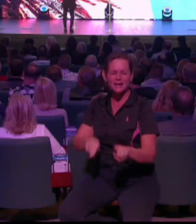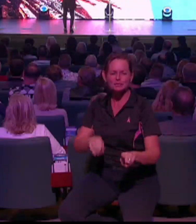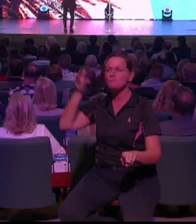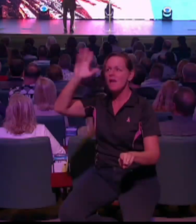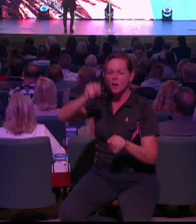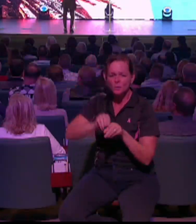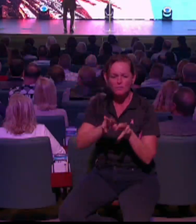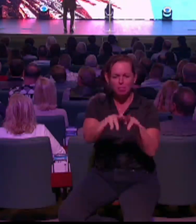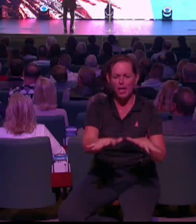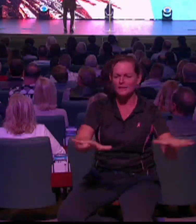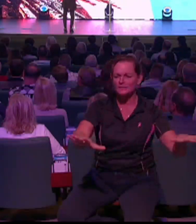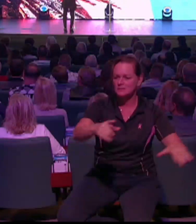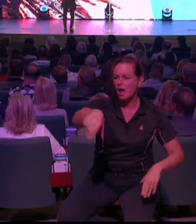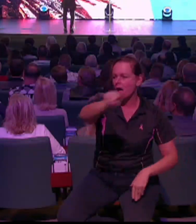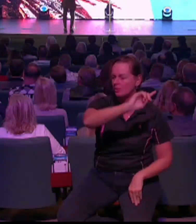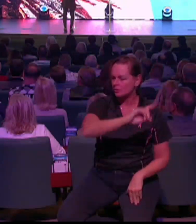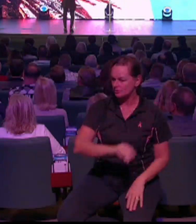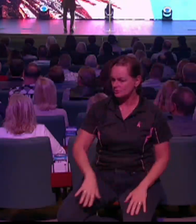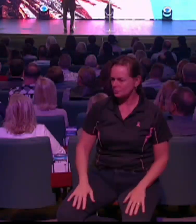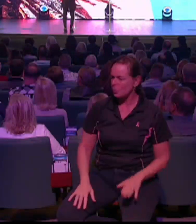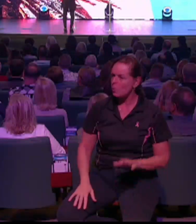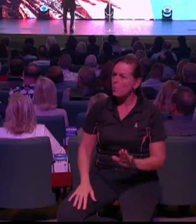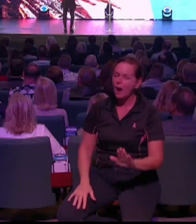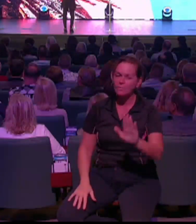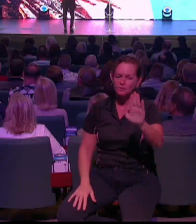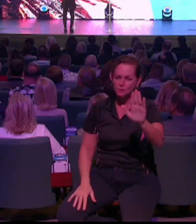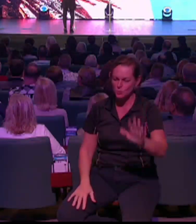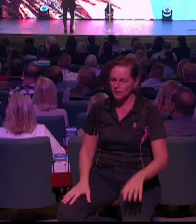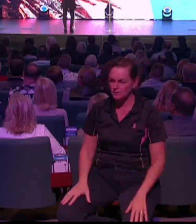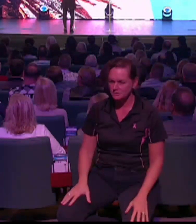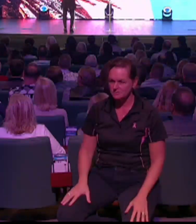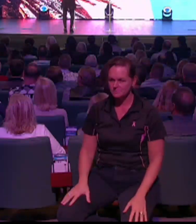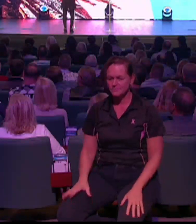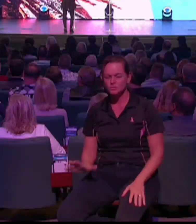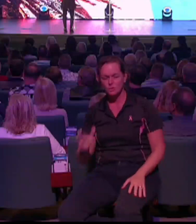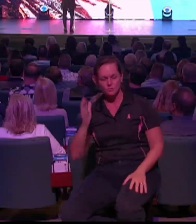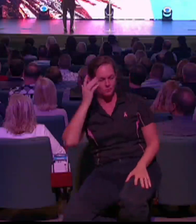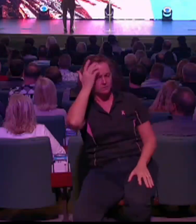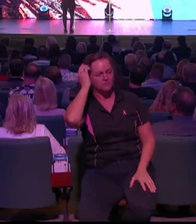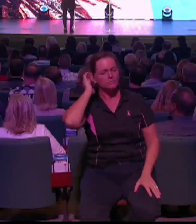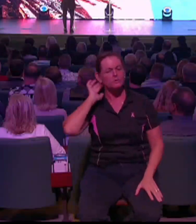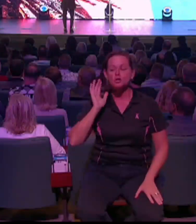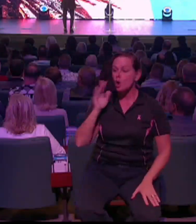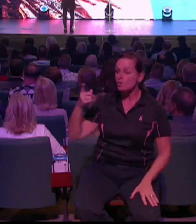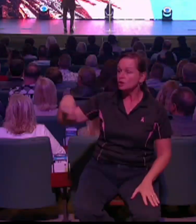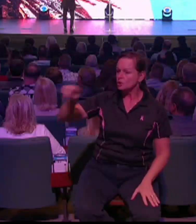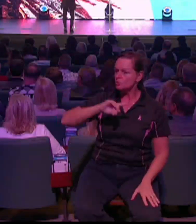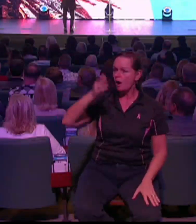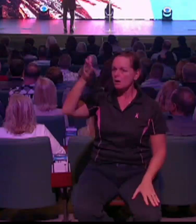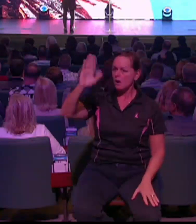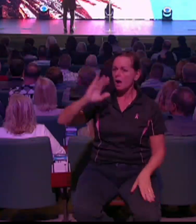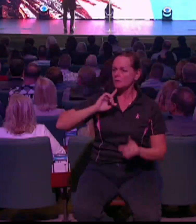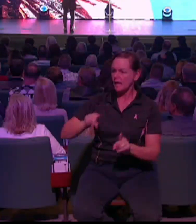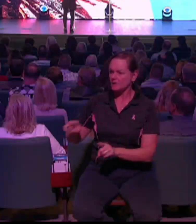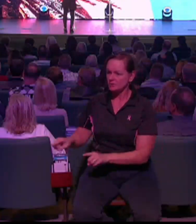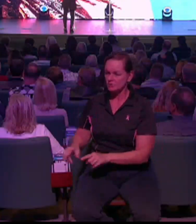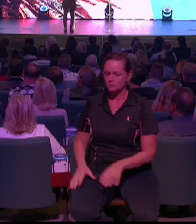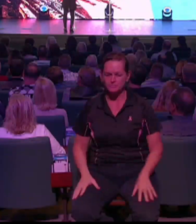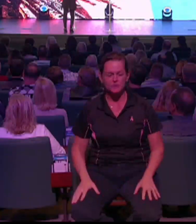boat people were like, that's a really dangerous channel. They should not be swimming across that channel. Arden looks at me. We make eye contact. We both